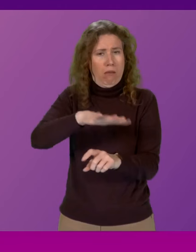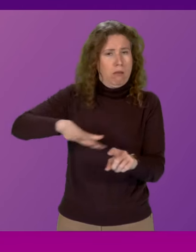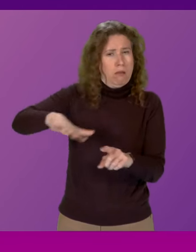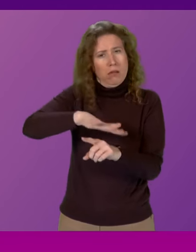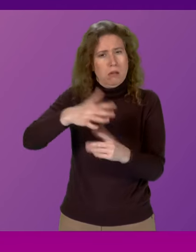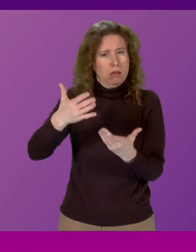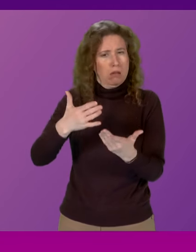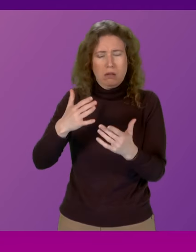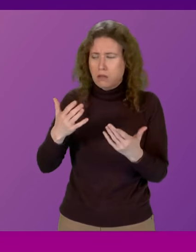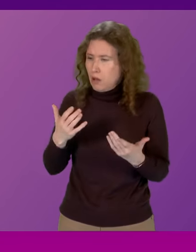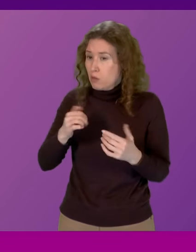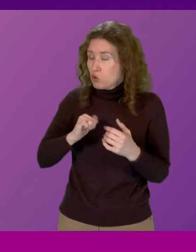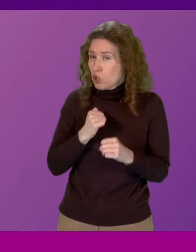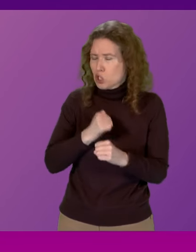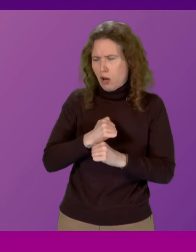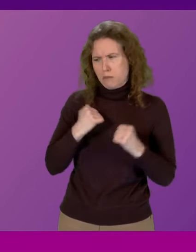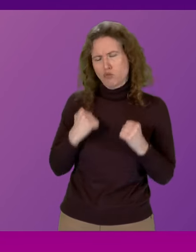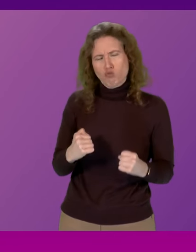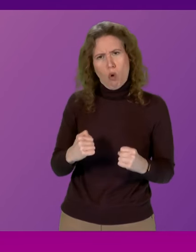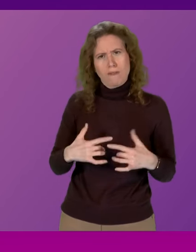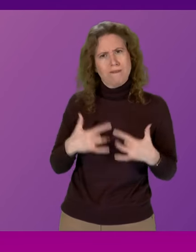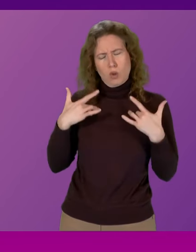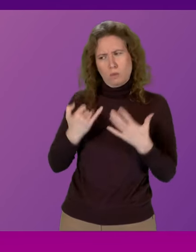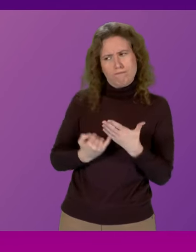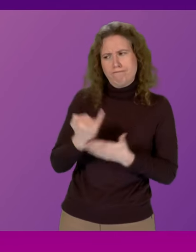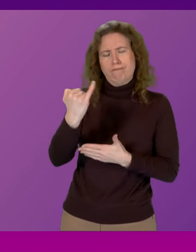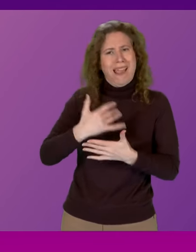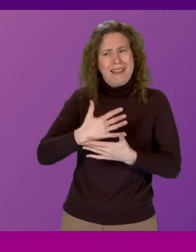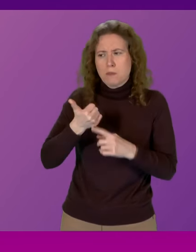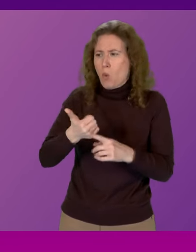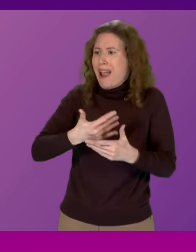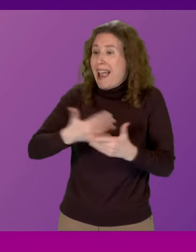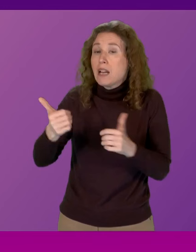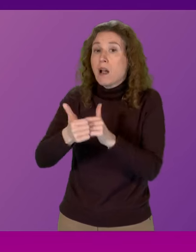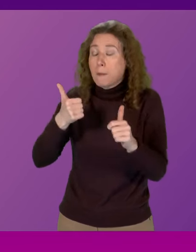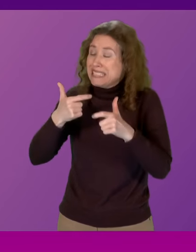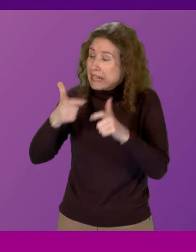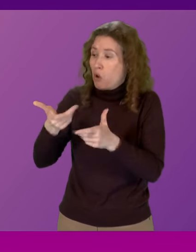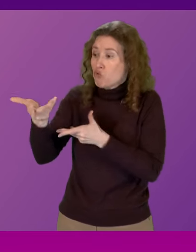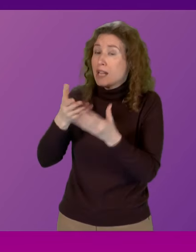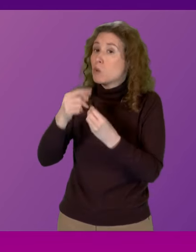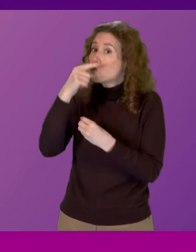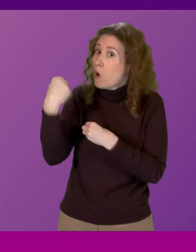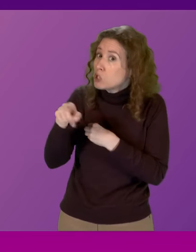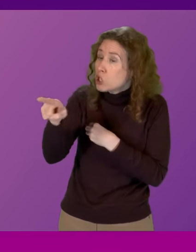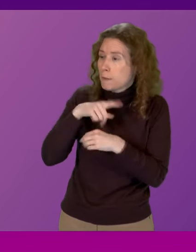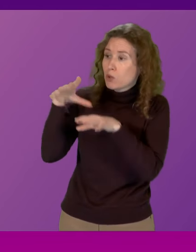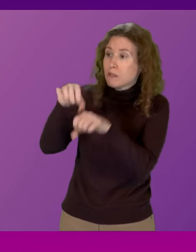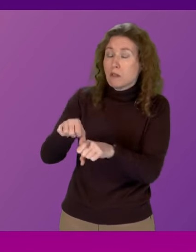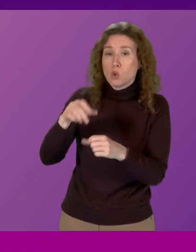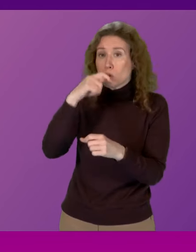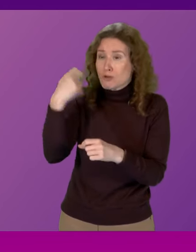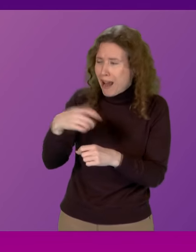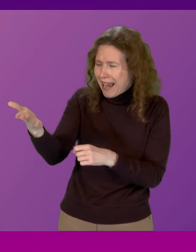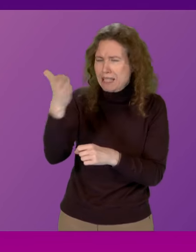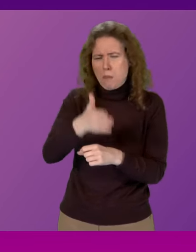the Scottish Government rightly takes a very strong stance against support for any company still trading with Russia after its invasion of Ukraine so will the